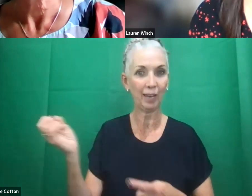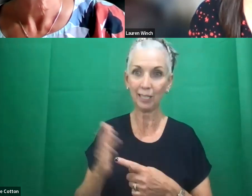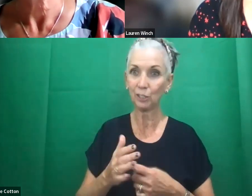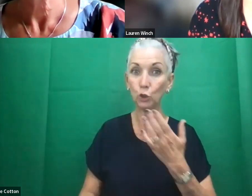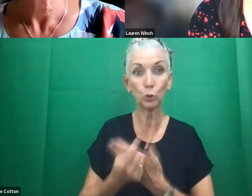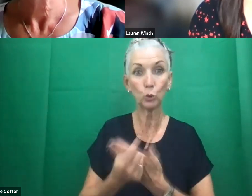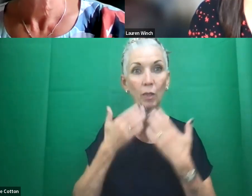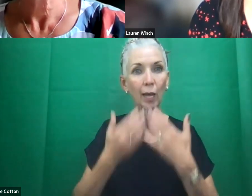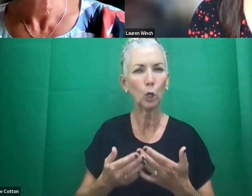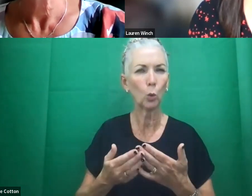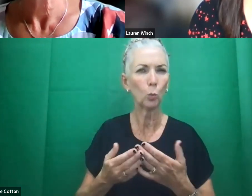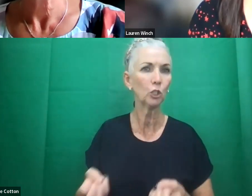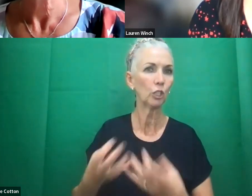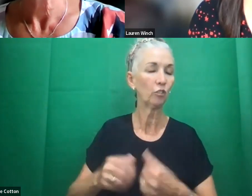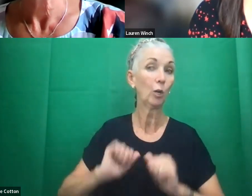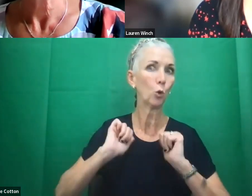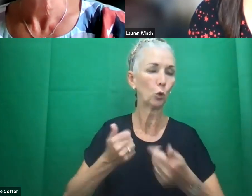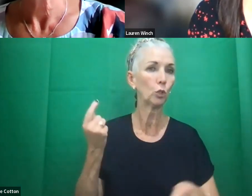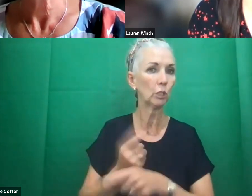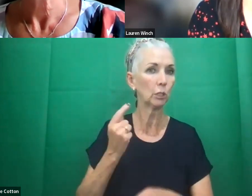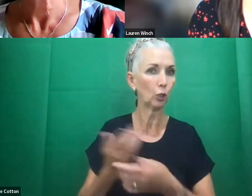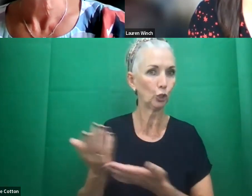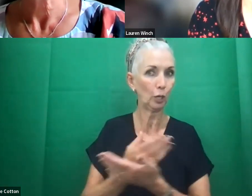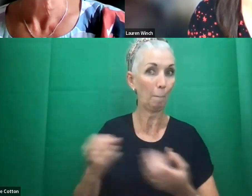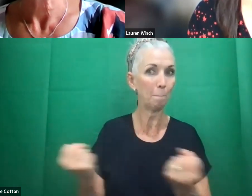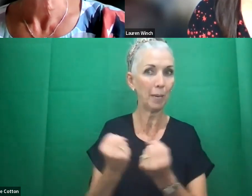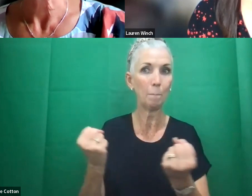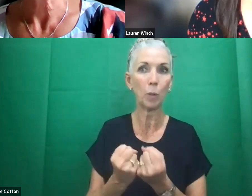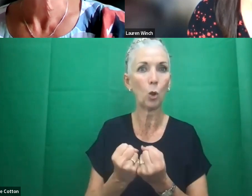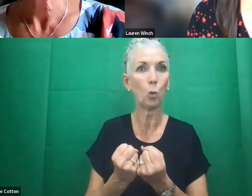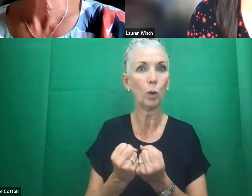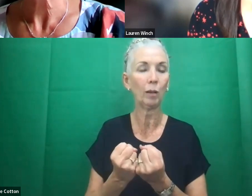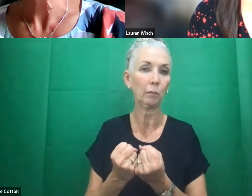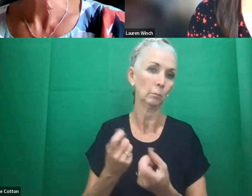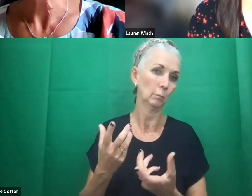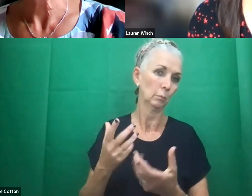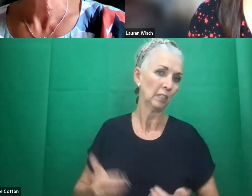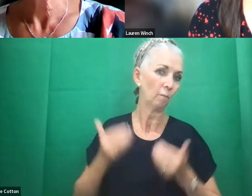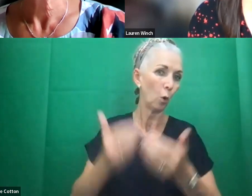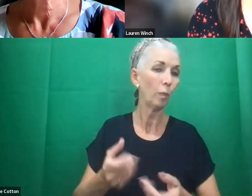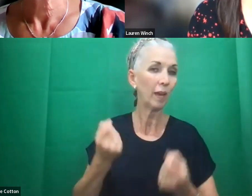that will generate a really, really good discussion and people will be able to take those those ideas forward away from this webinar today.